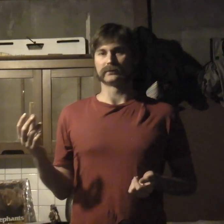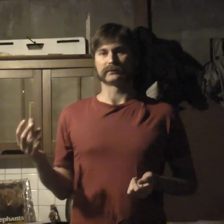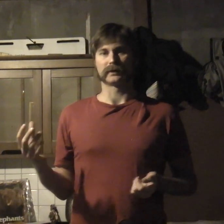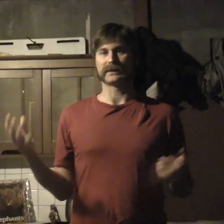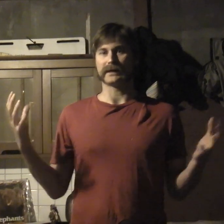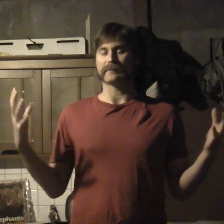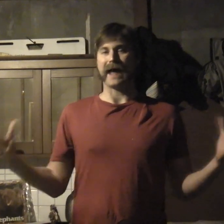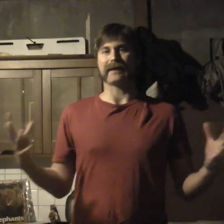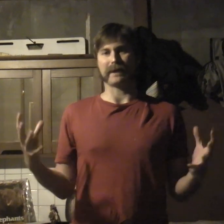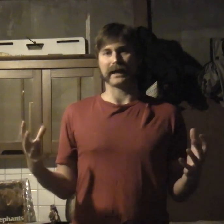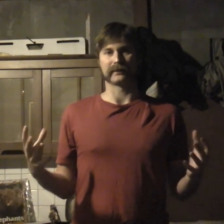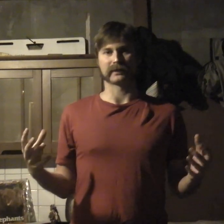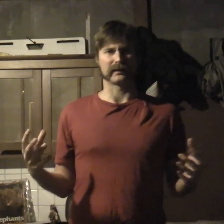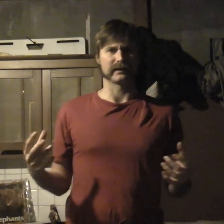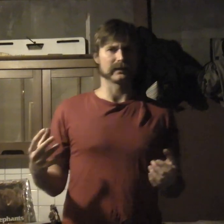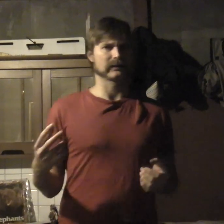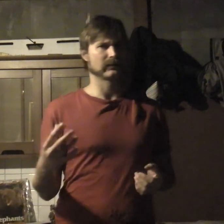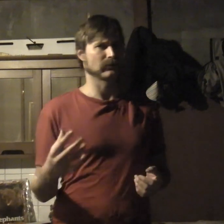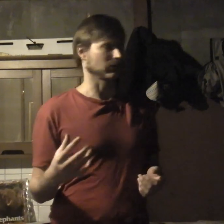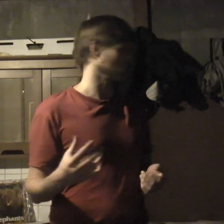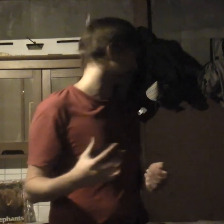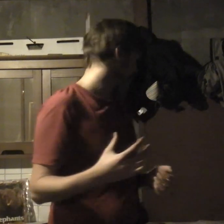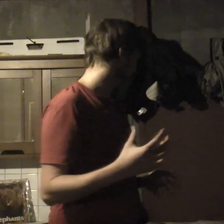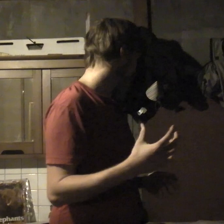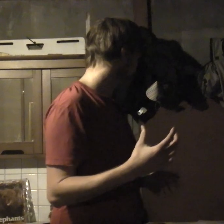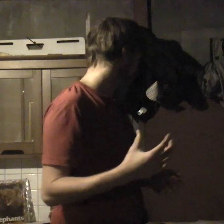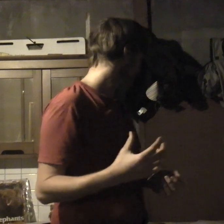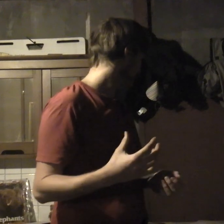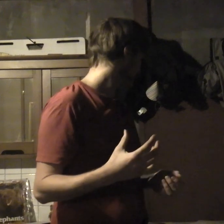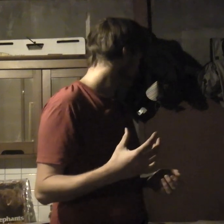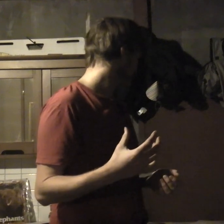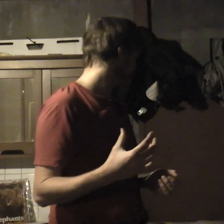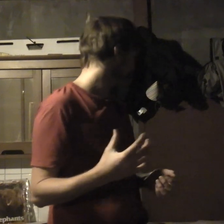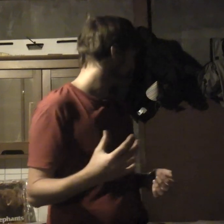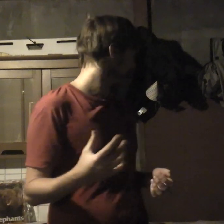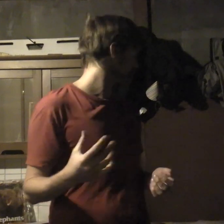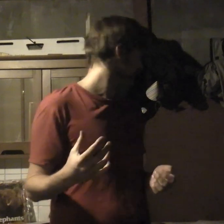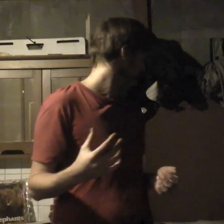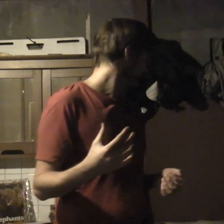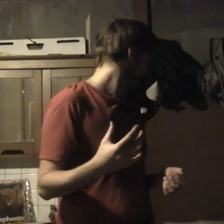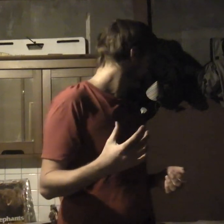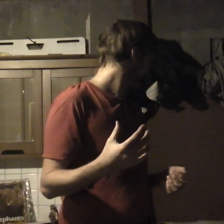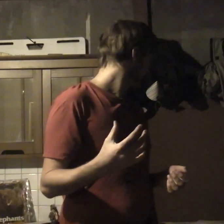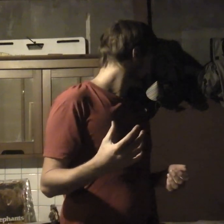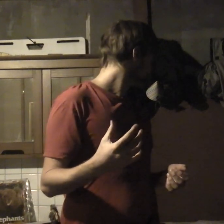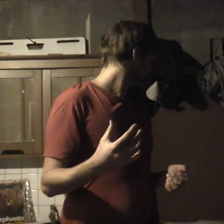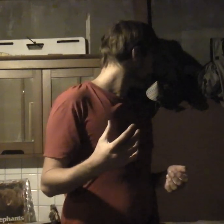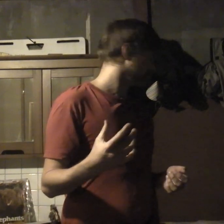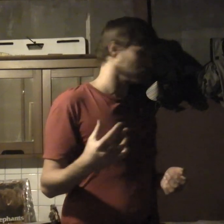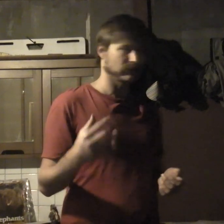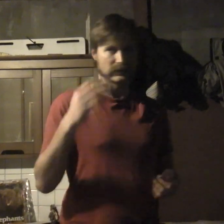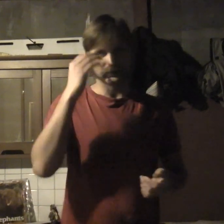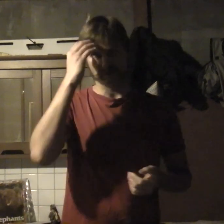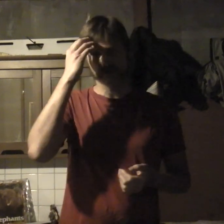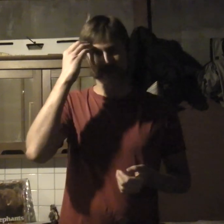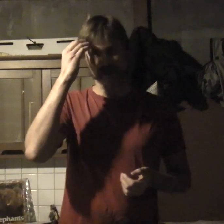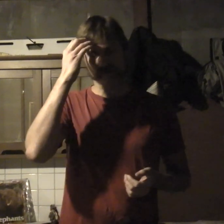obtained a madman, I think, or a princess. I know someone obtained a princess too in an earlier game.